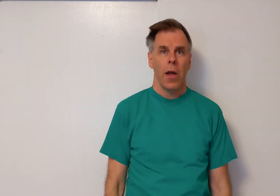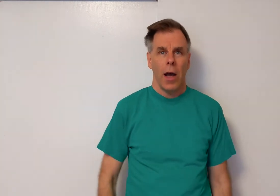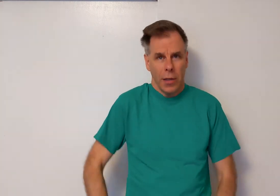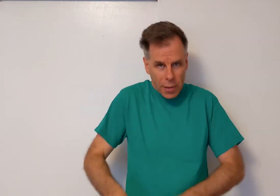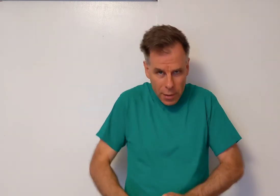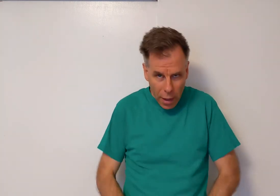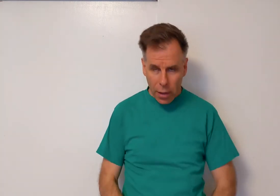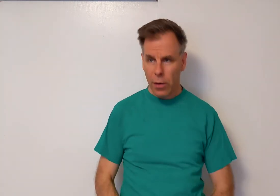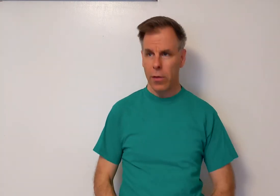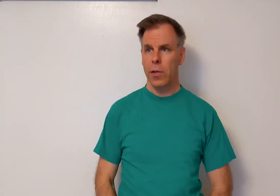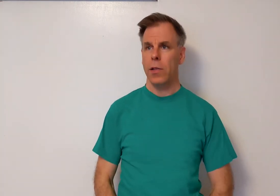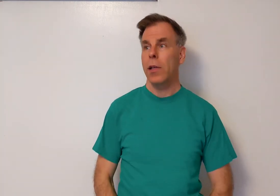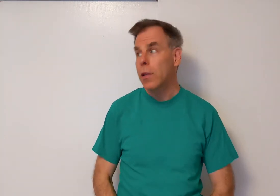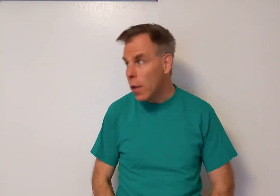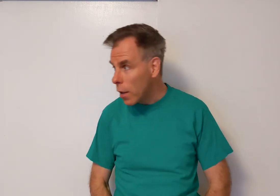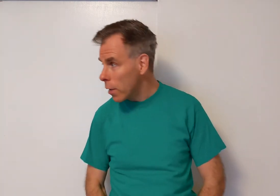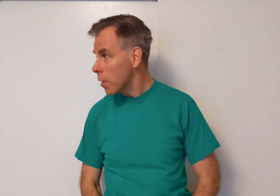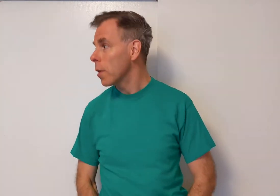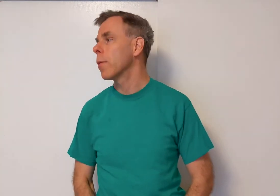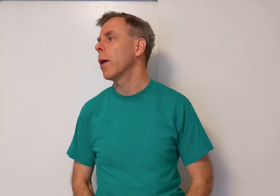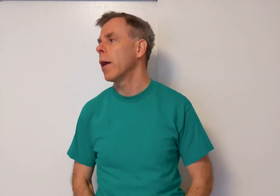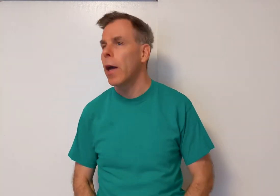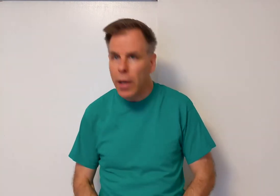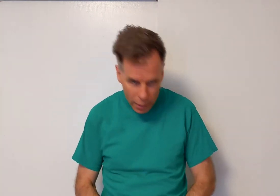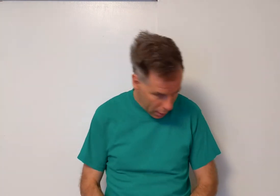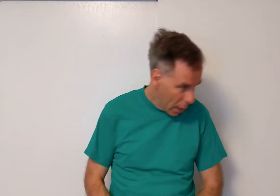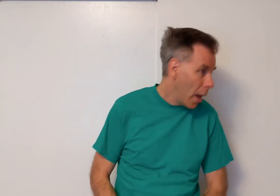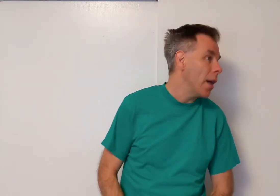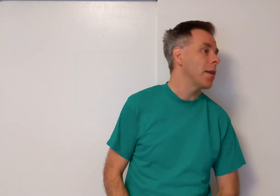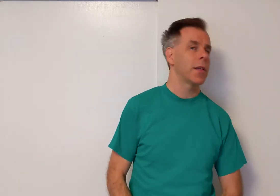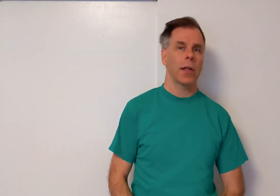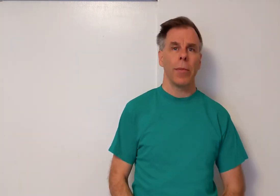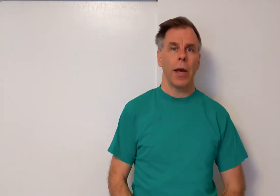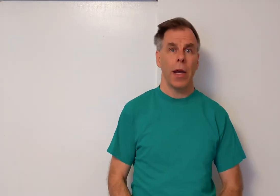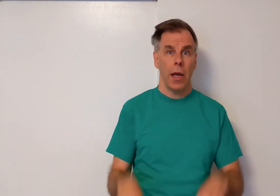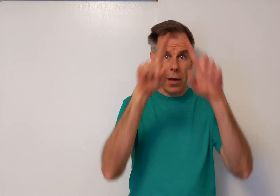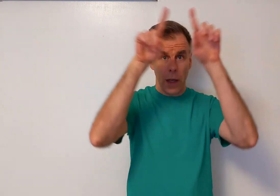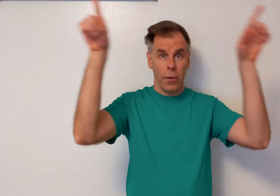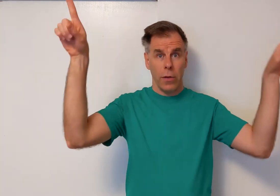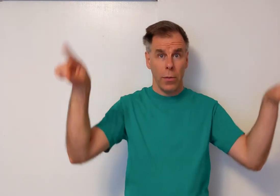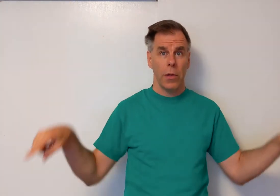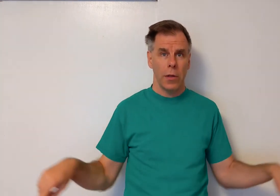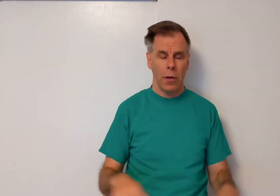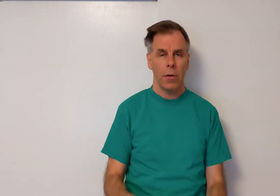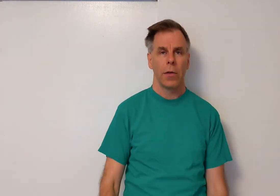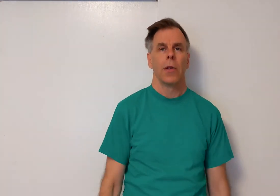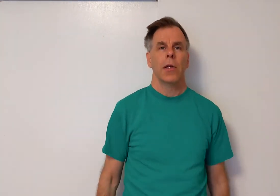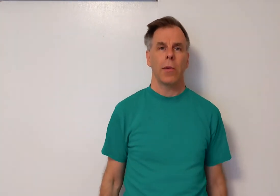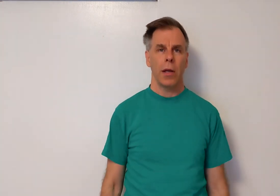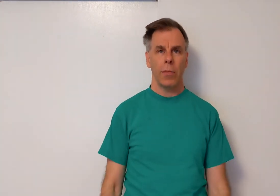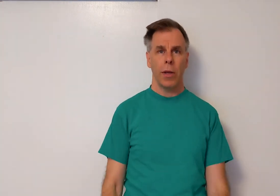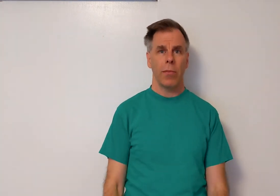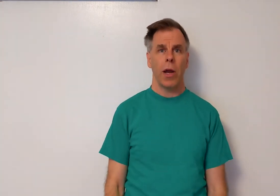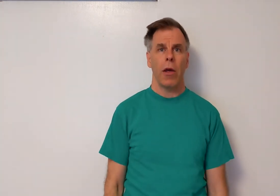I stand on the seat and I stick my head. I stick my head out the window. Ready? Big breath.